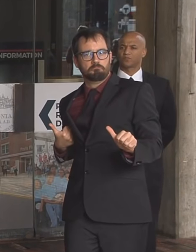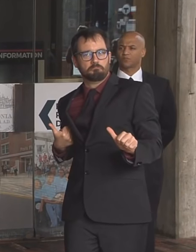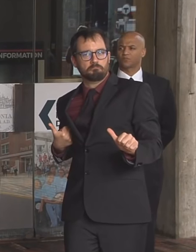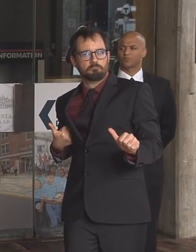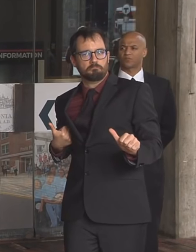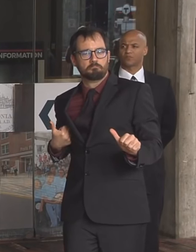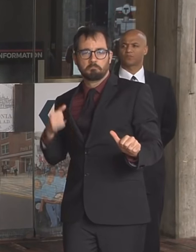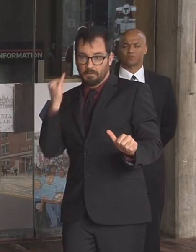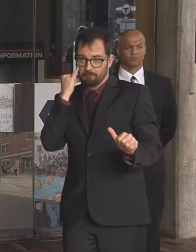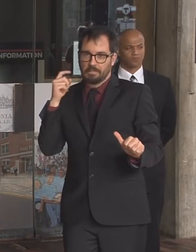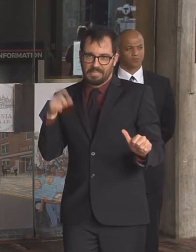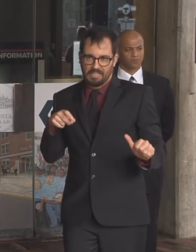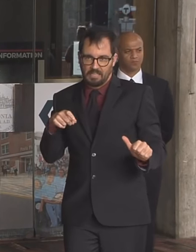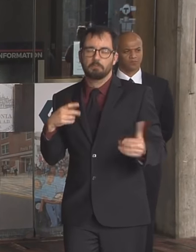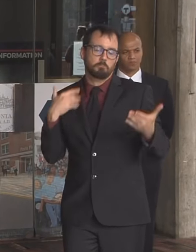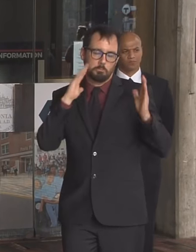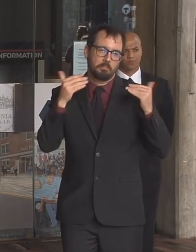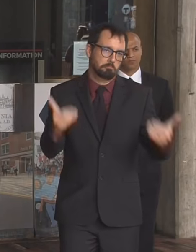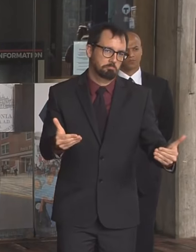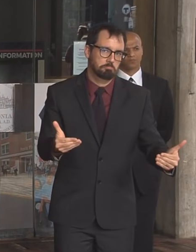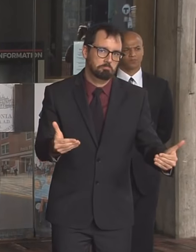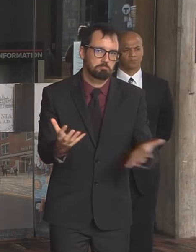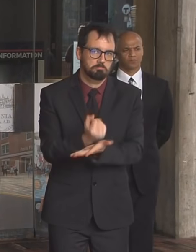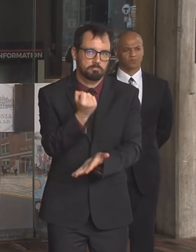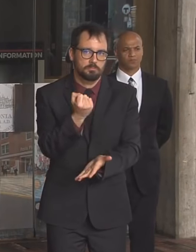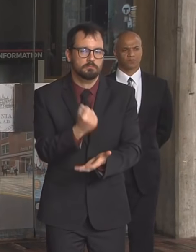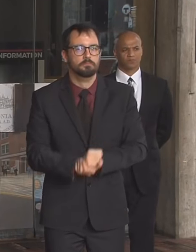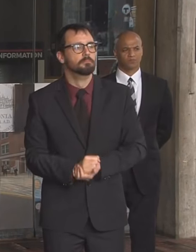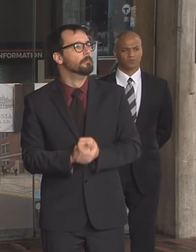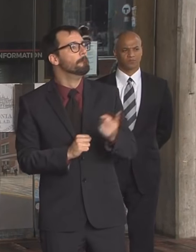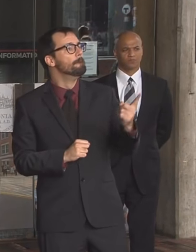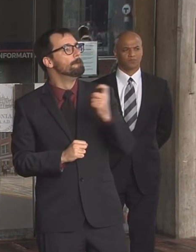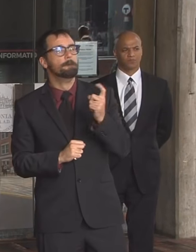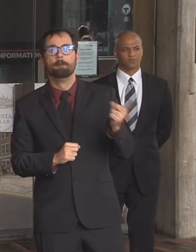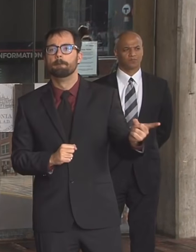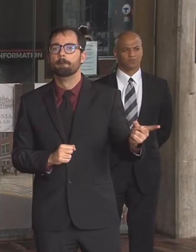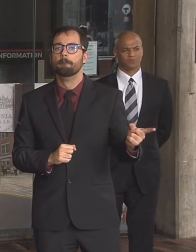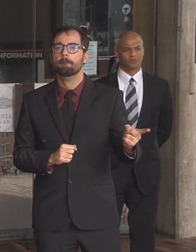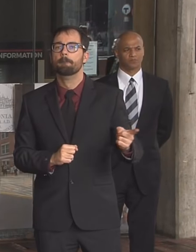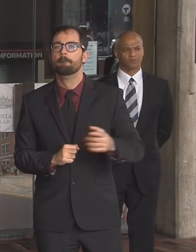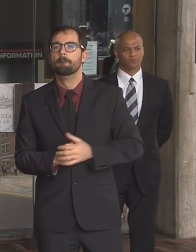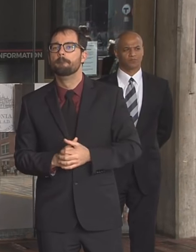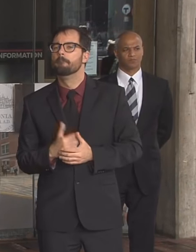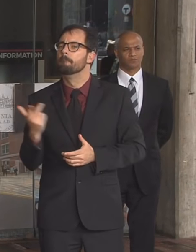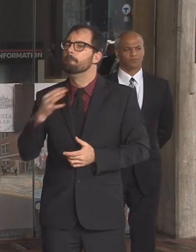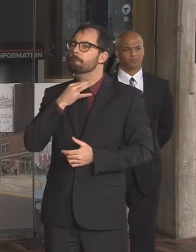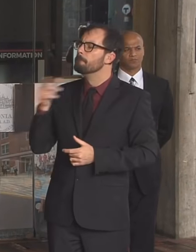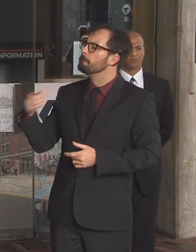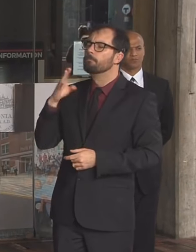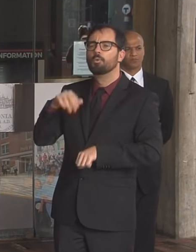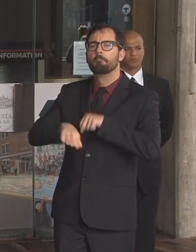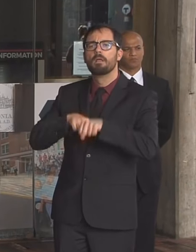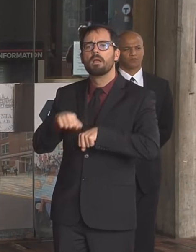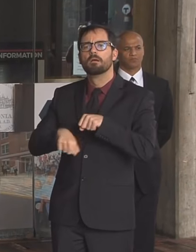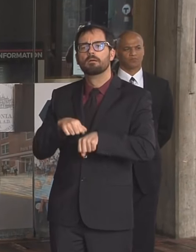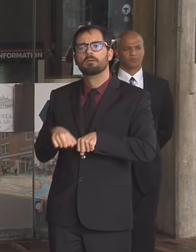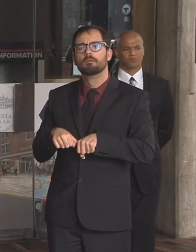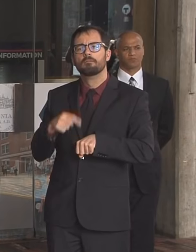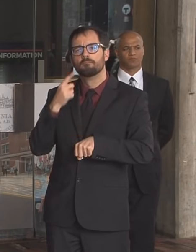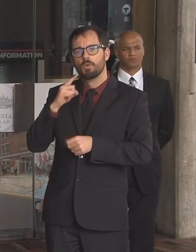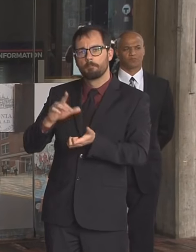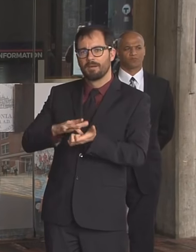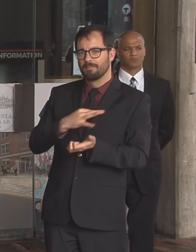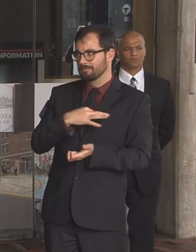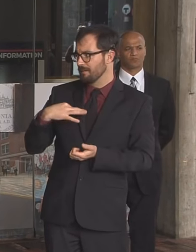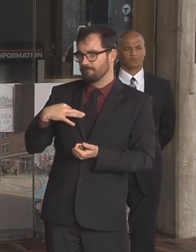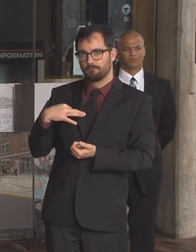get it done bikes for medical personnel uh what about parking is there any options for you know providing free